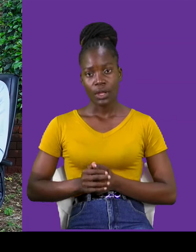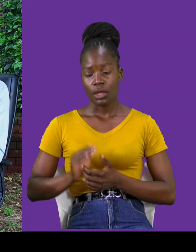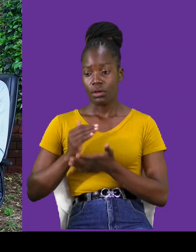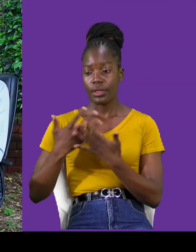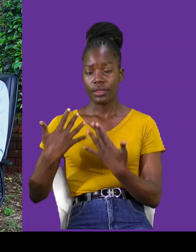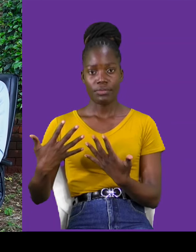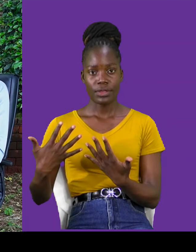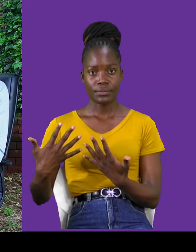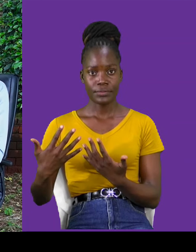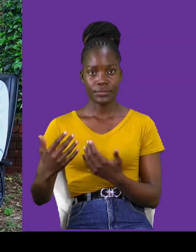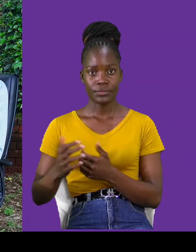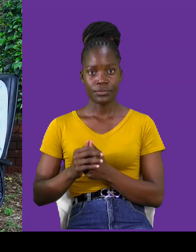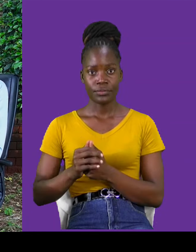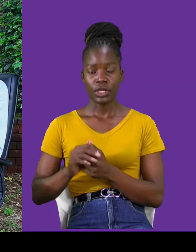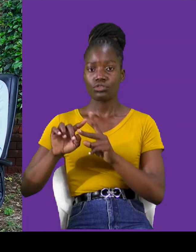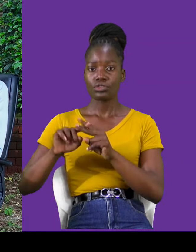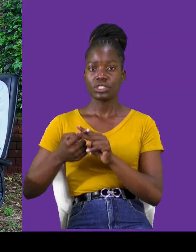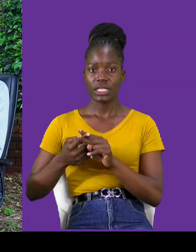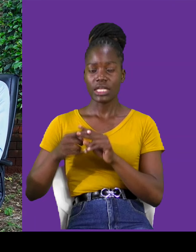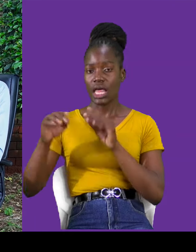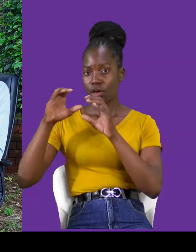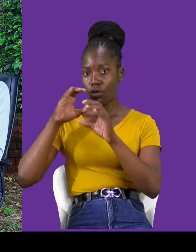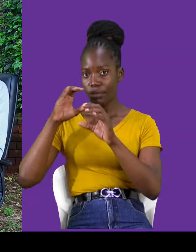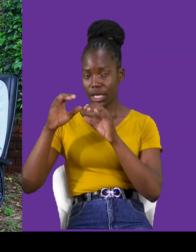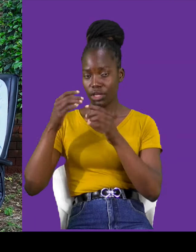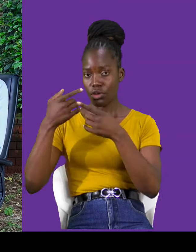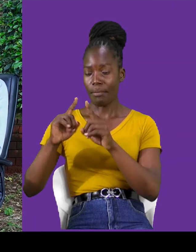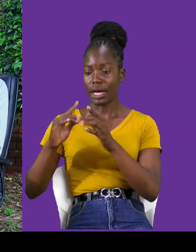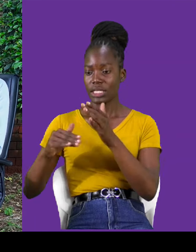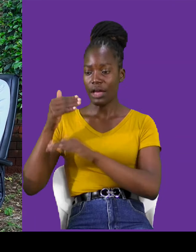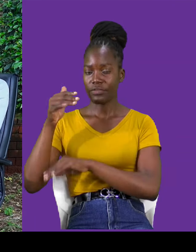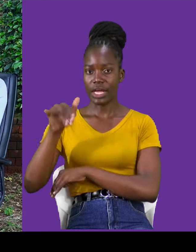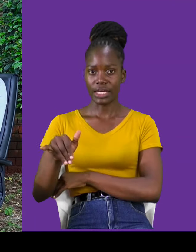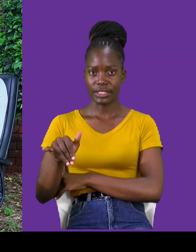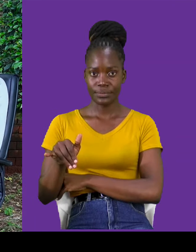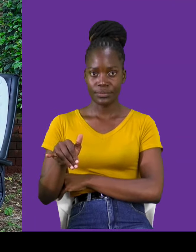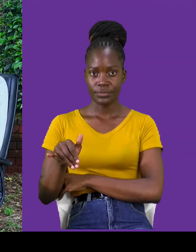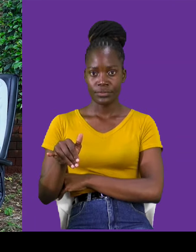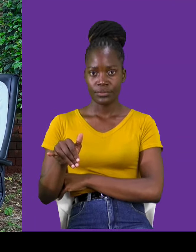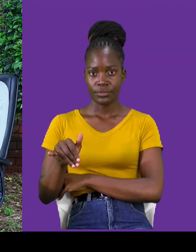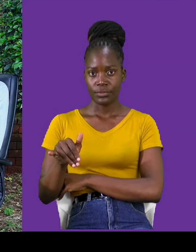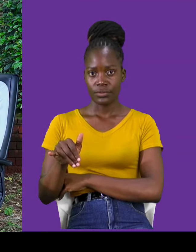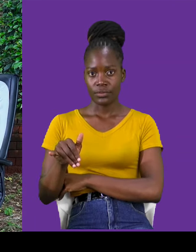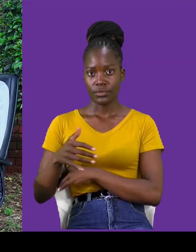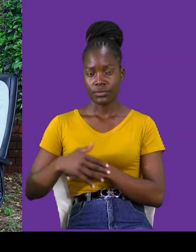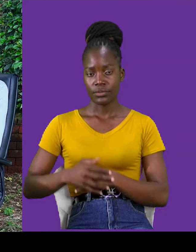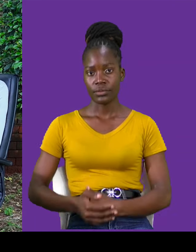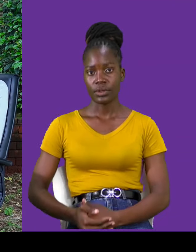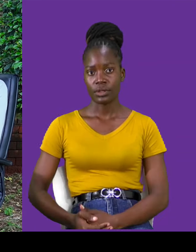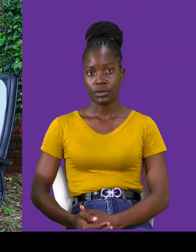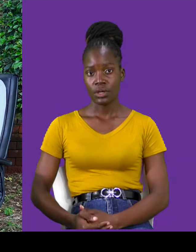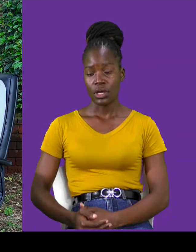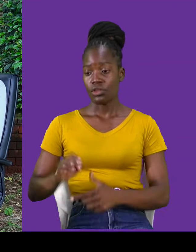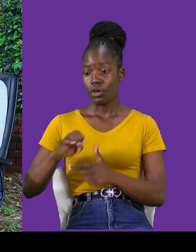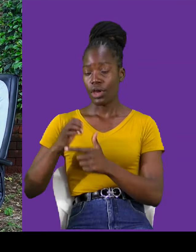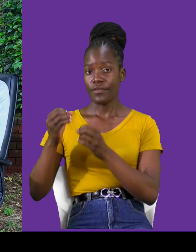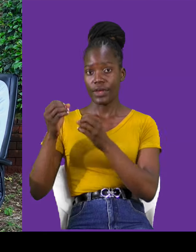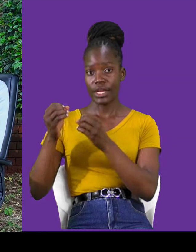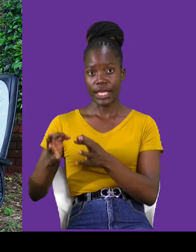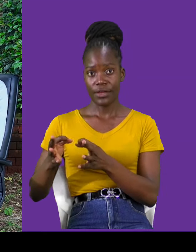initiate the communication. But after that, it's up to them. It's up to them. They need to deal, to figure it out.